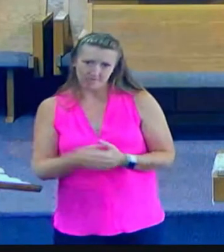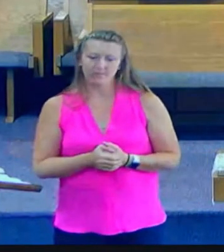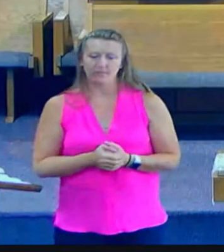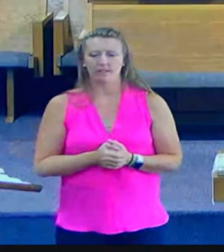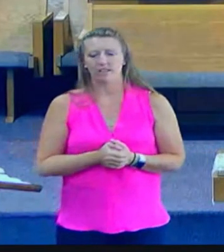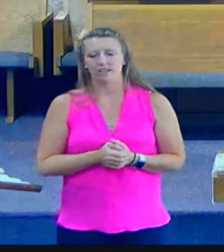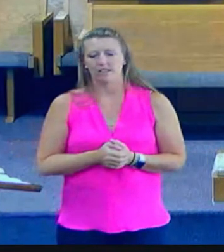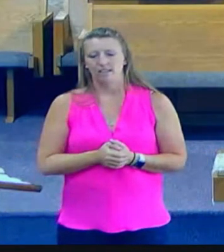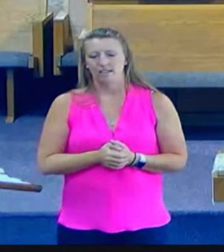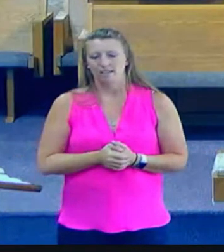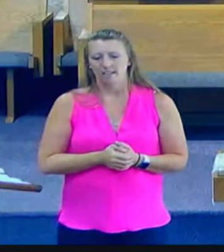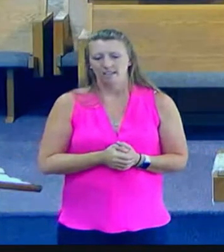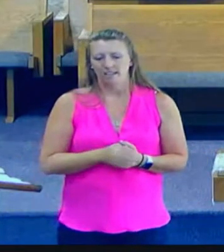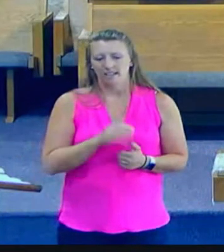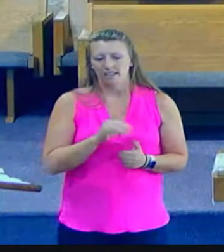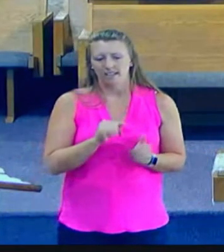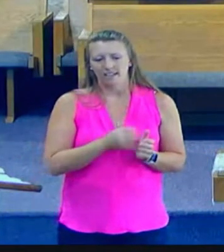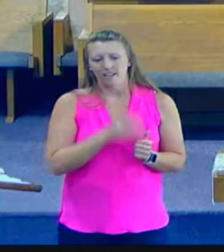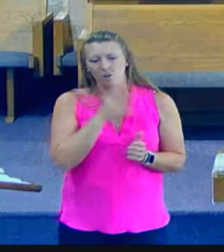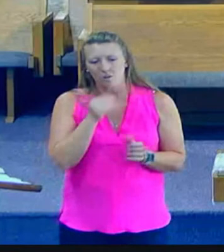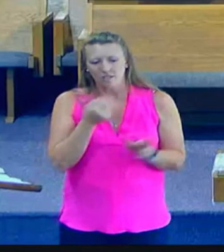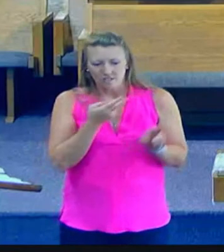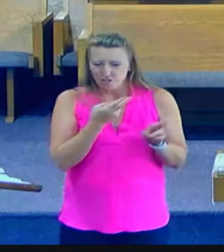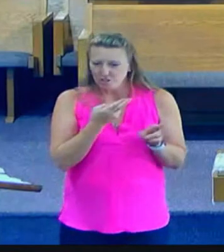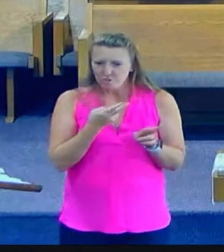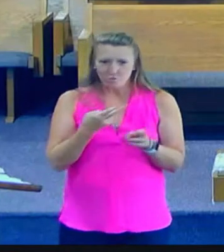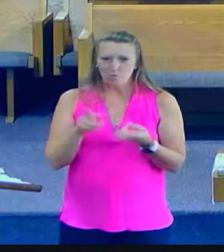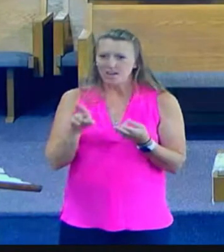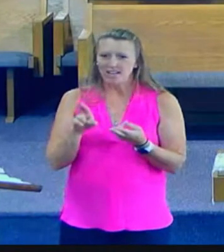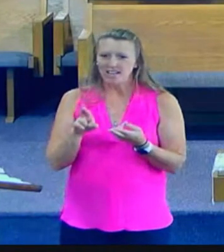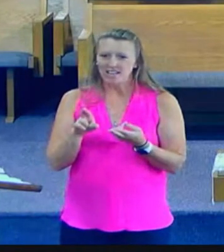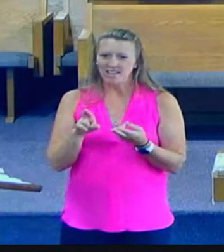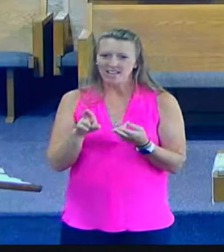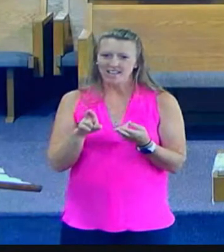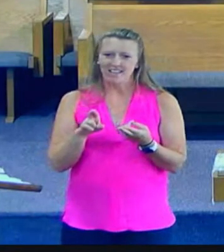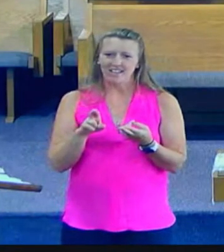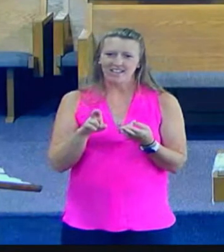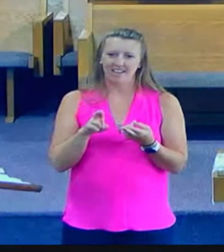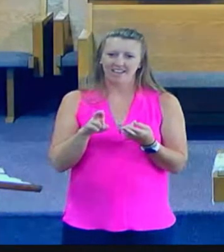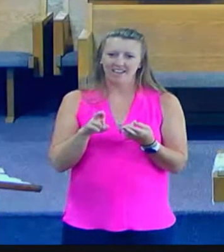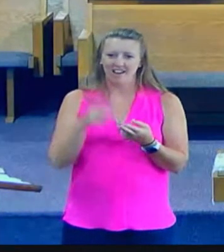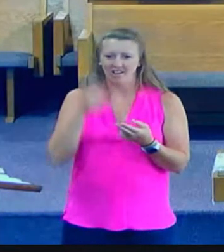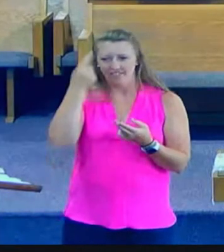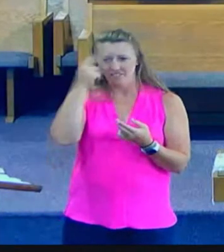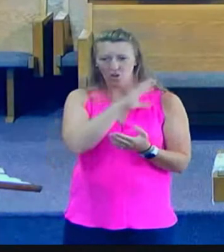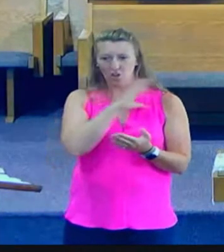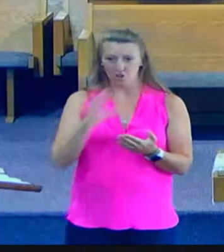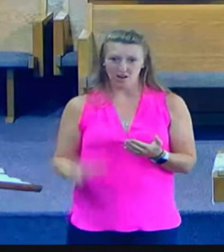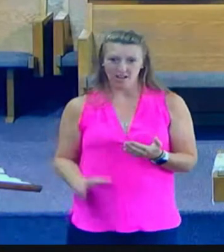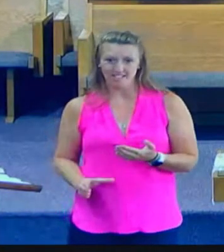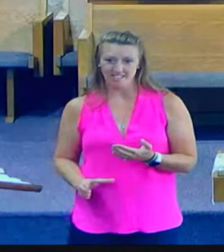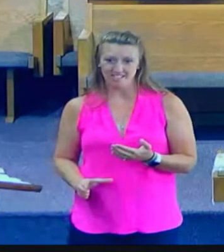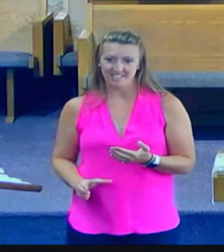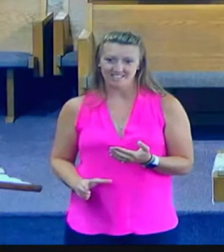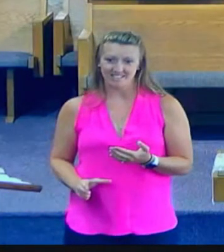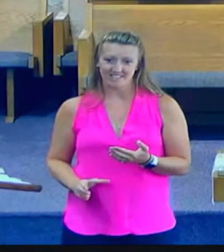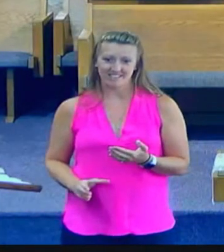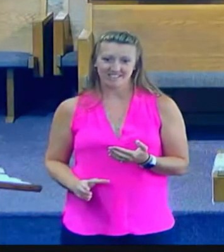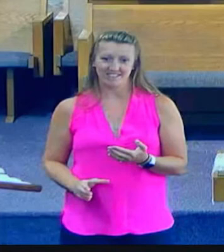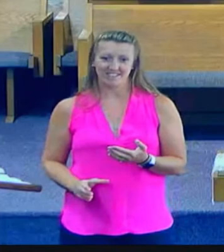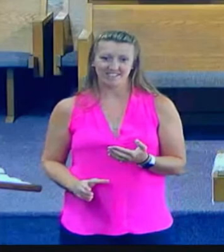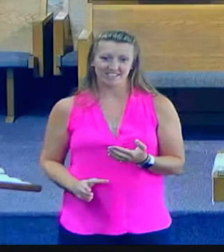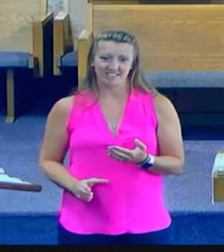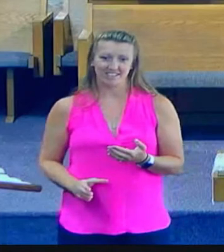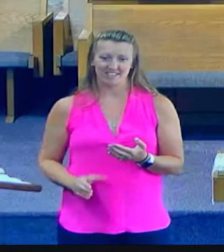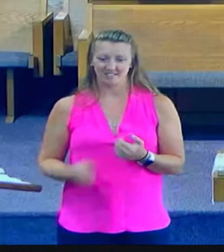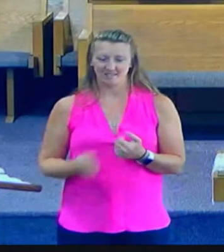was white unto the harvest, ready for laborers. And with this one stop, Christ was going to break down